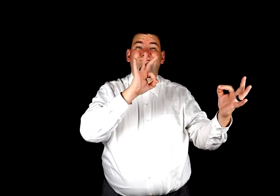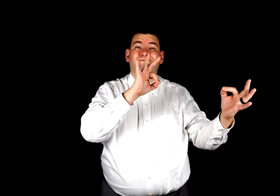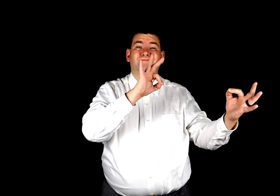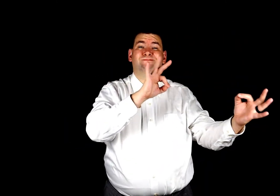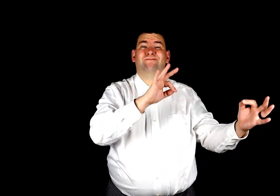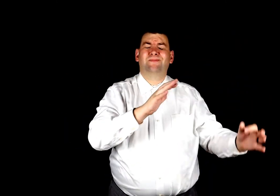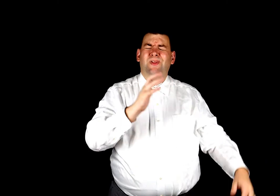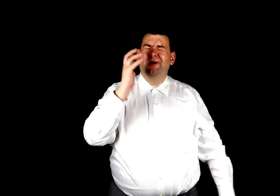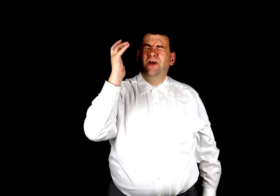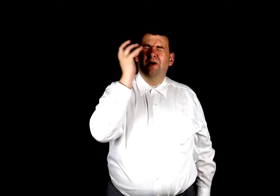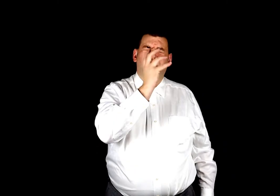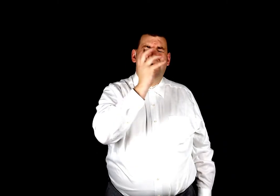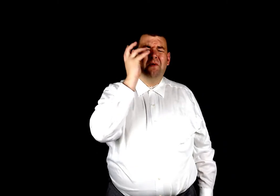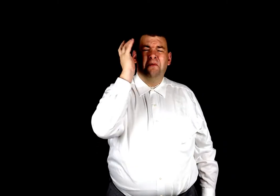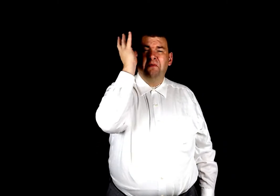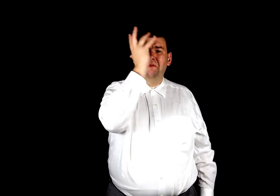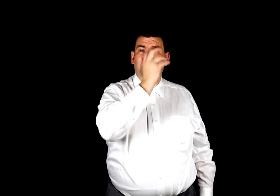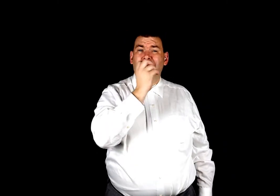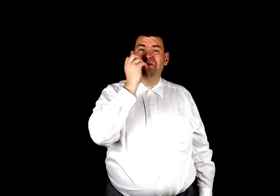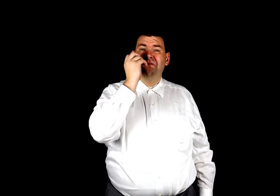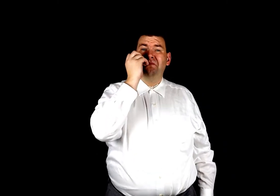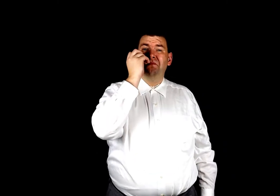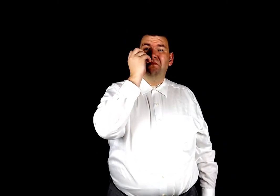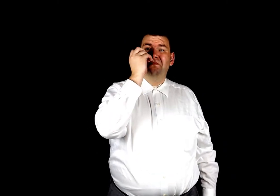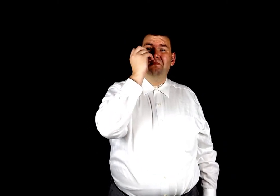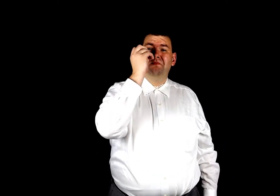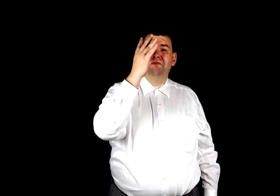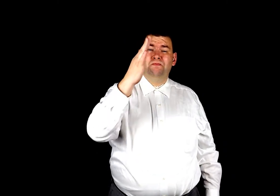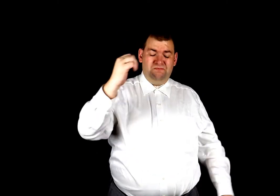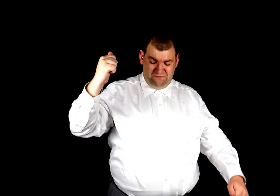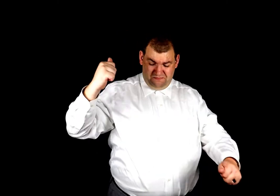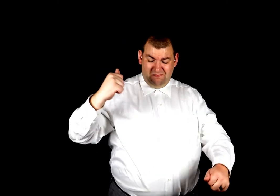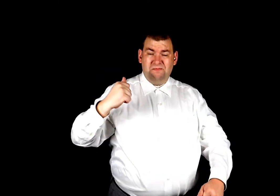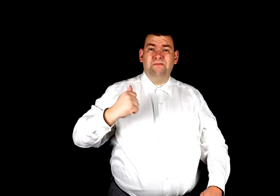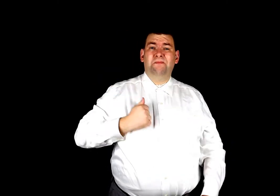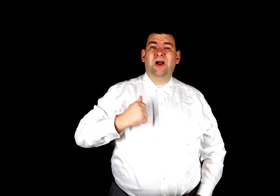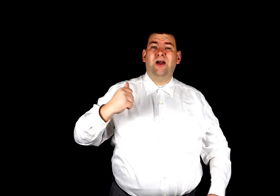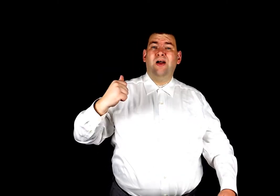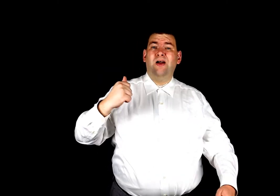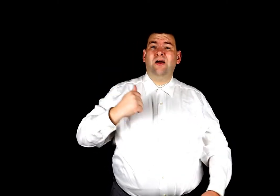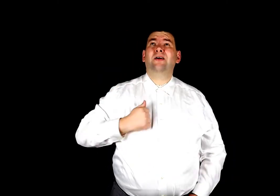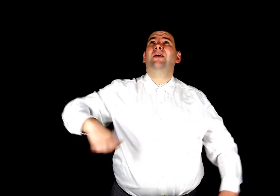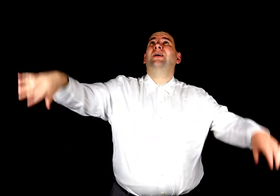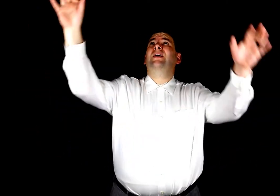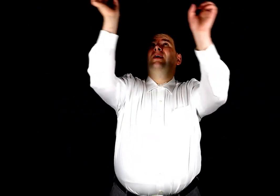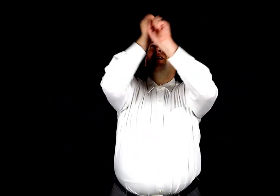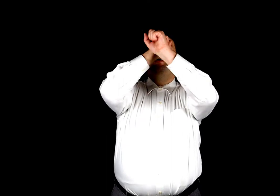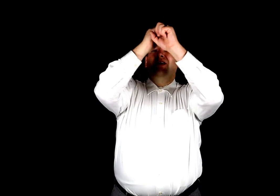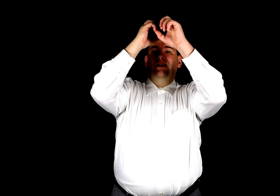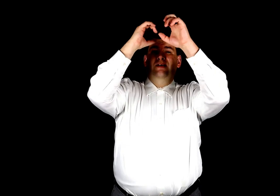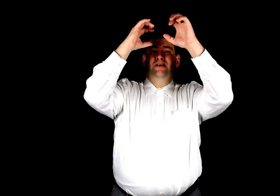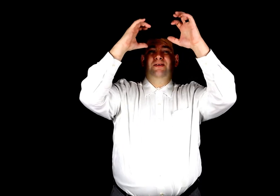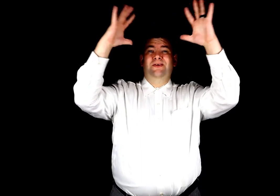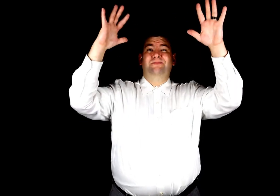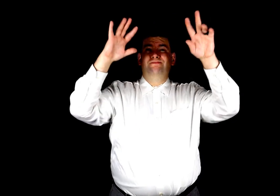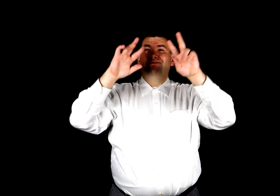O beautiful for patriot